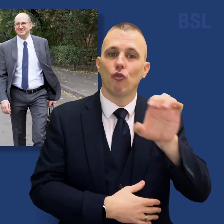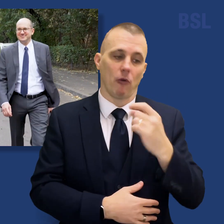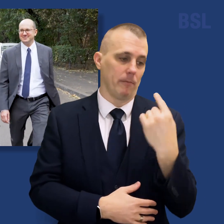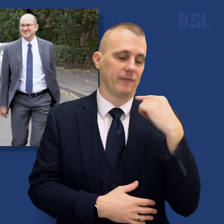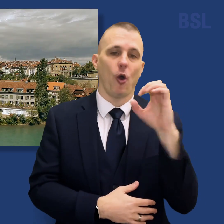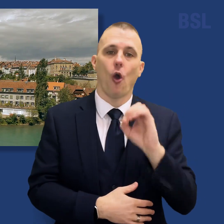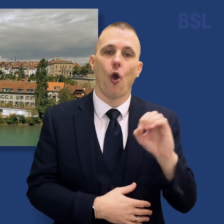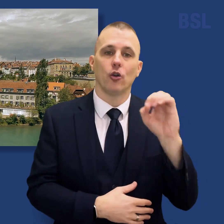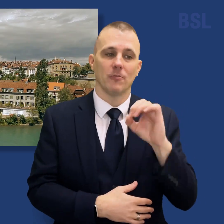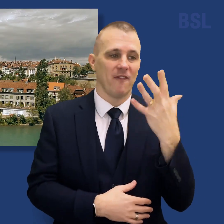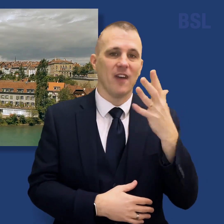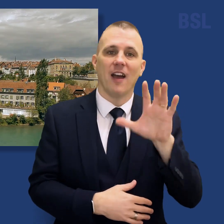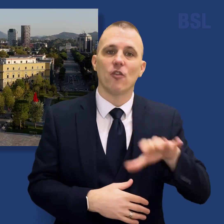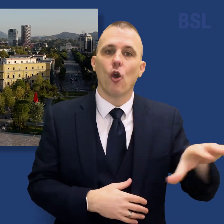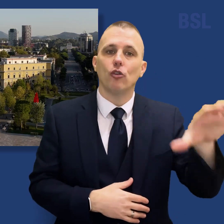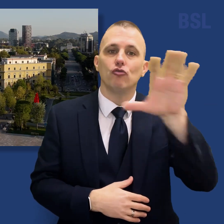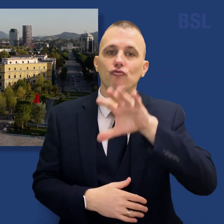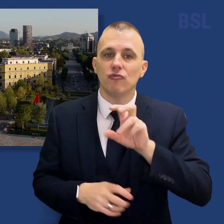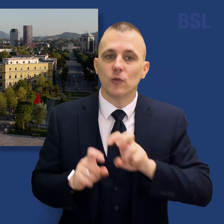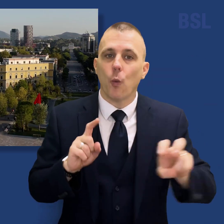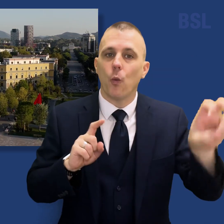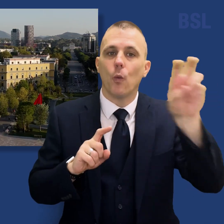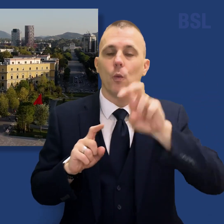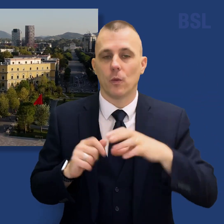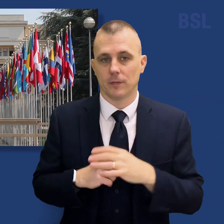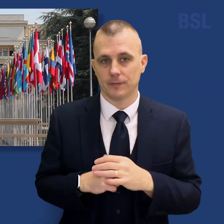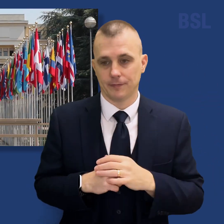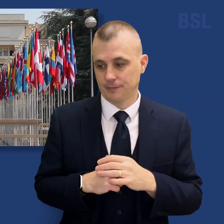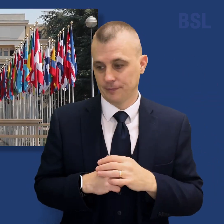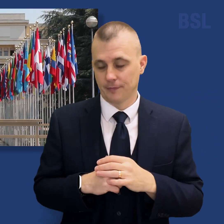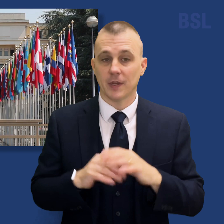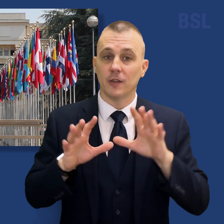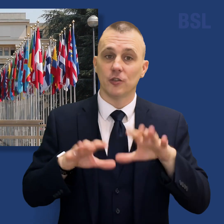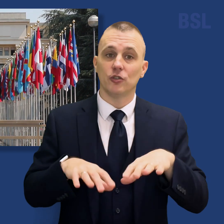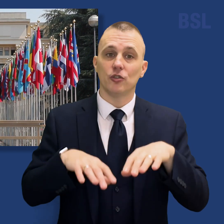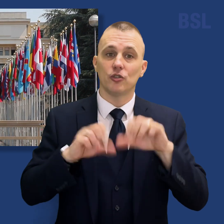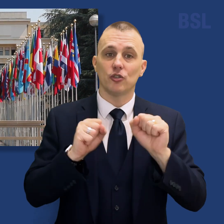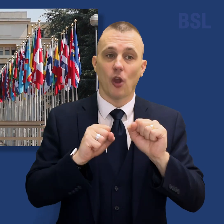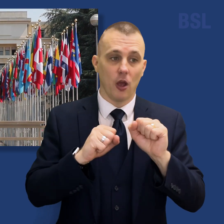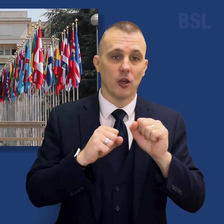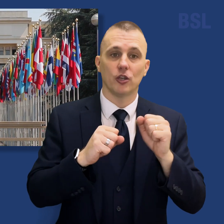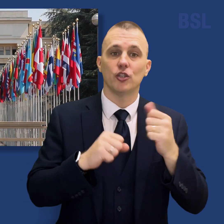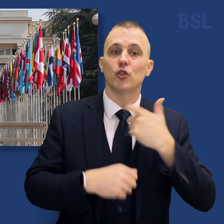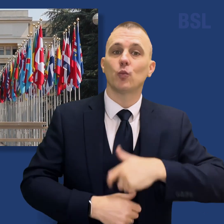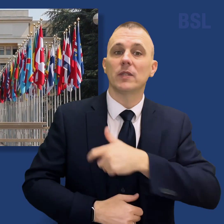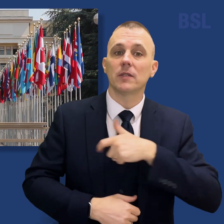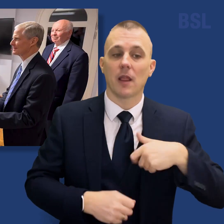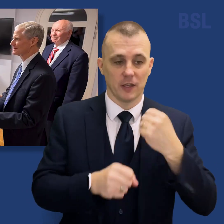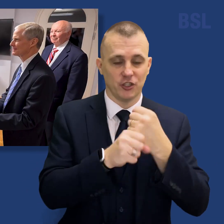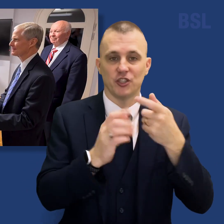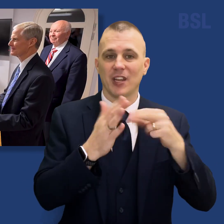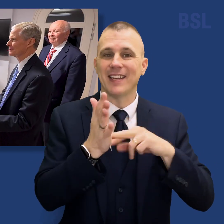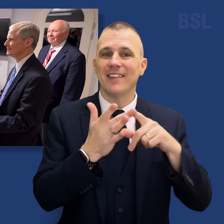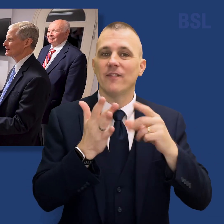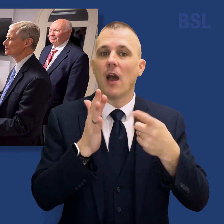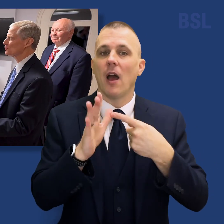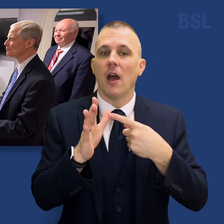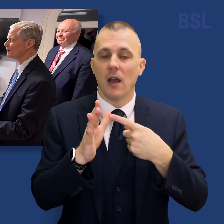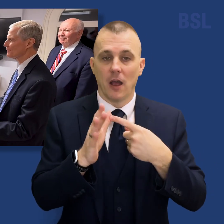October on a five-country ministry tour. His ministry began in Geneva, Switzerland, where he met with high-level